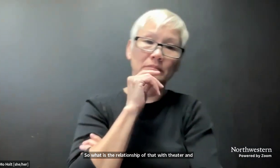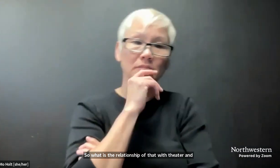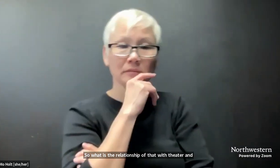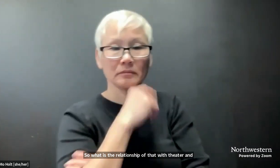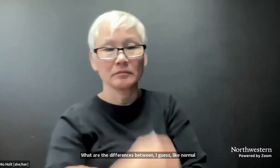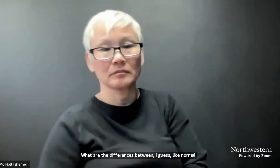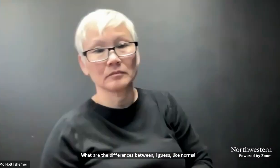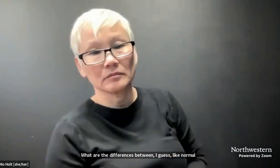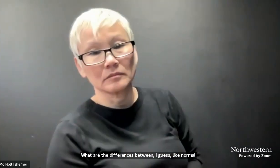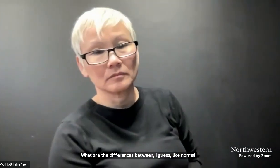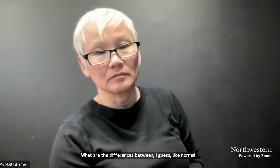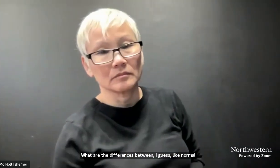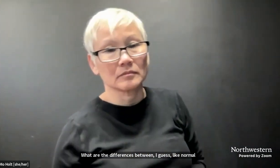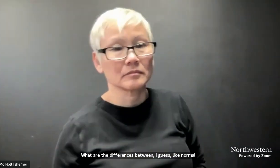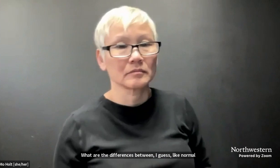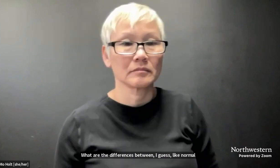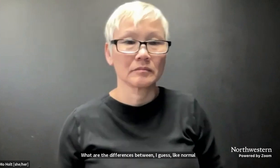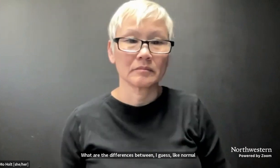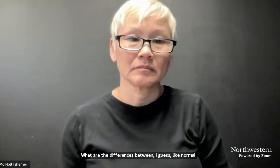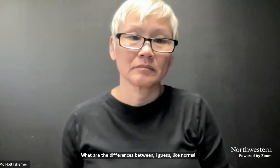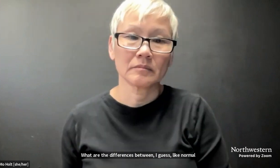language and artistic sign language?